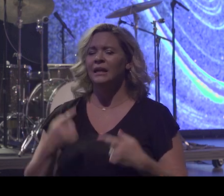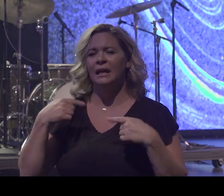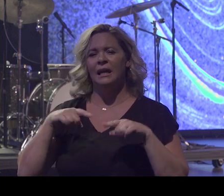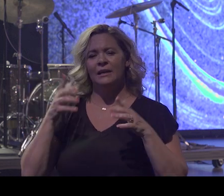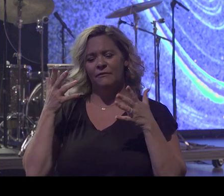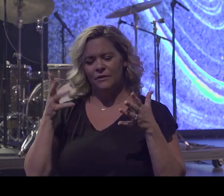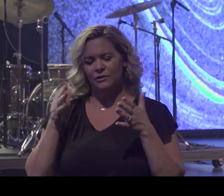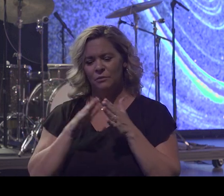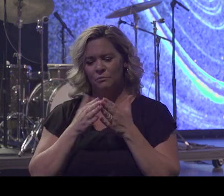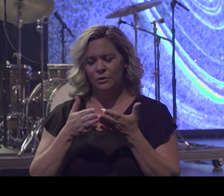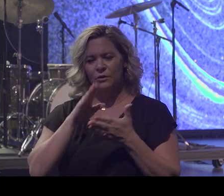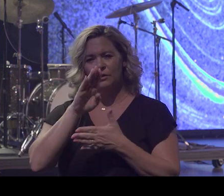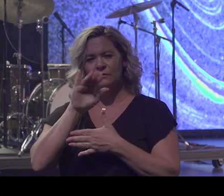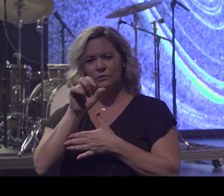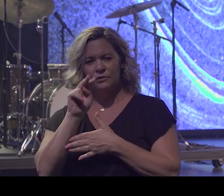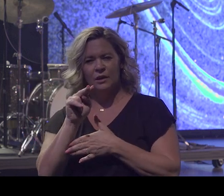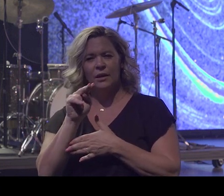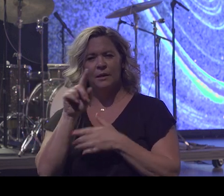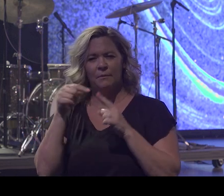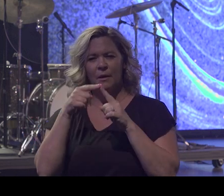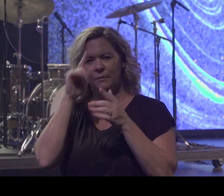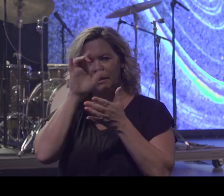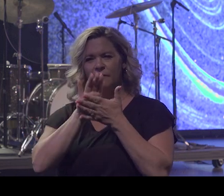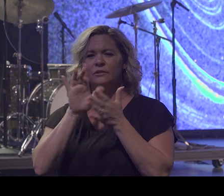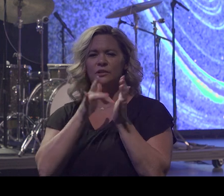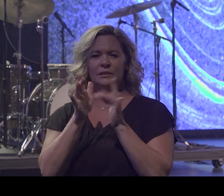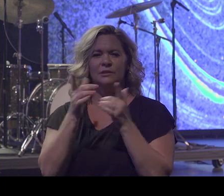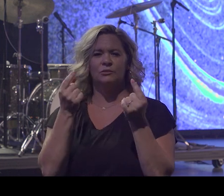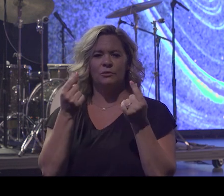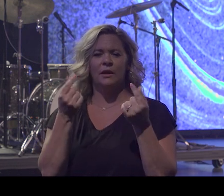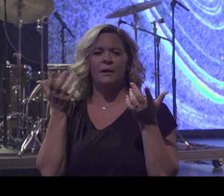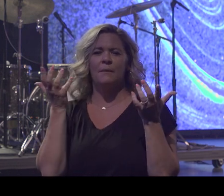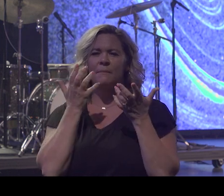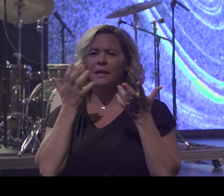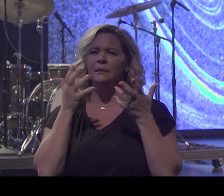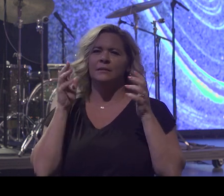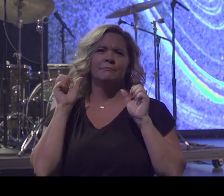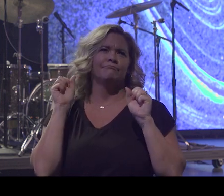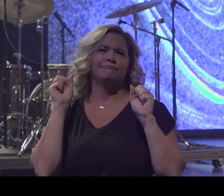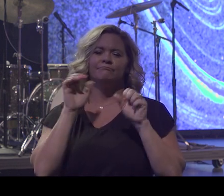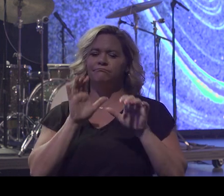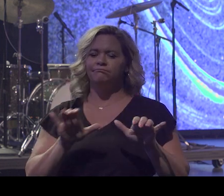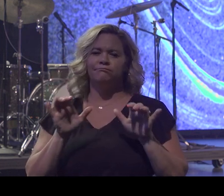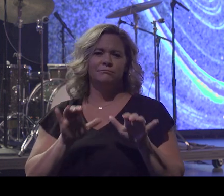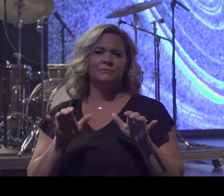is about believing. Jesus doing the miracles, turning water into wine, feeding the 5,000, raising Lazarus from the dead,